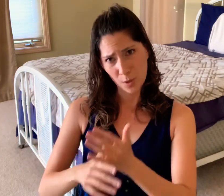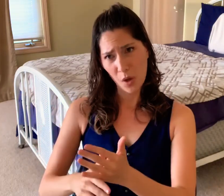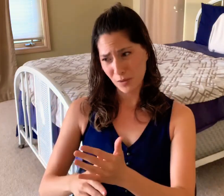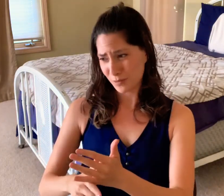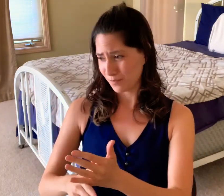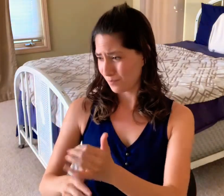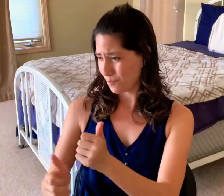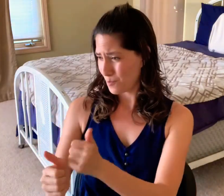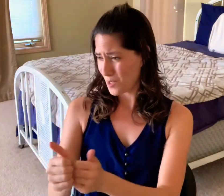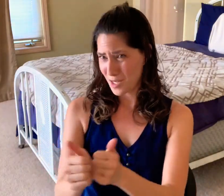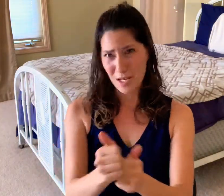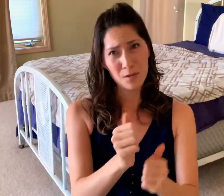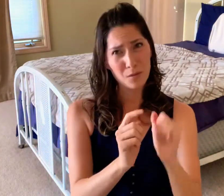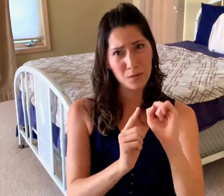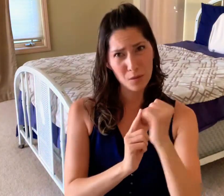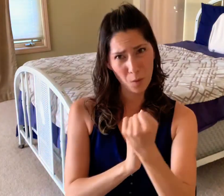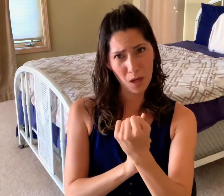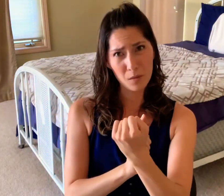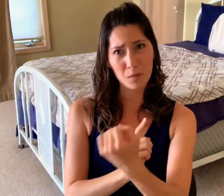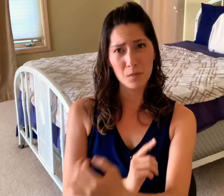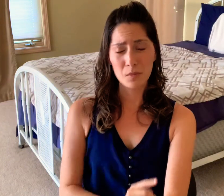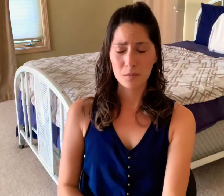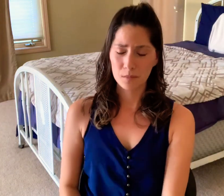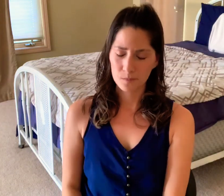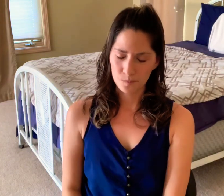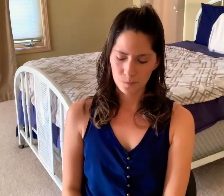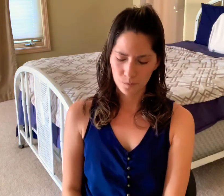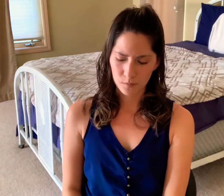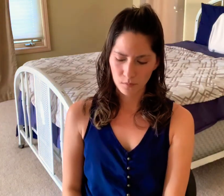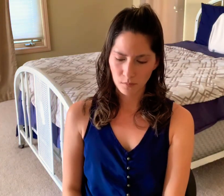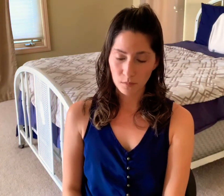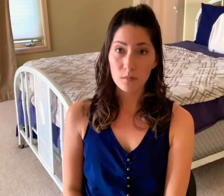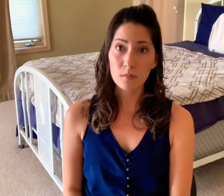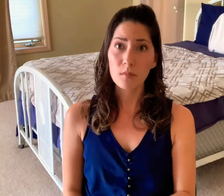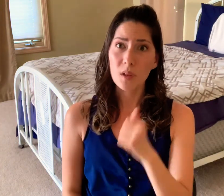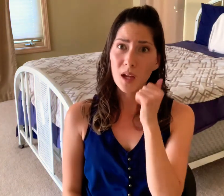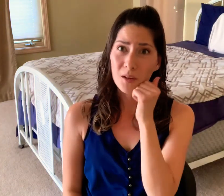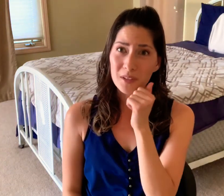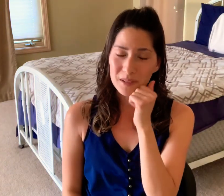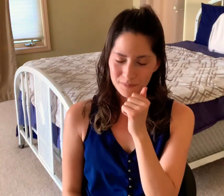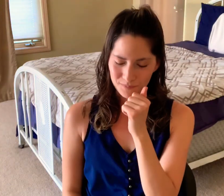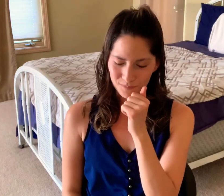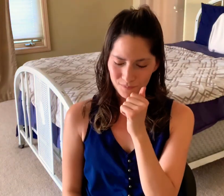I'm very sorry for the hurt and hatred that I've caused in each of these situations